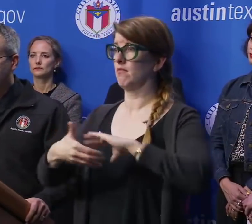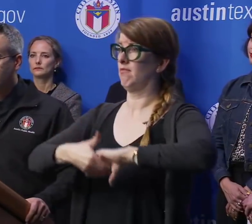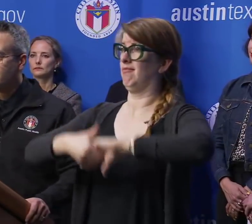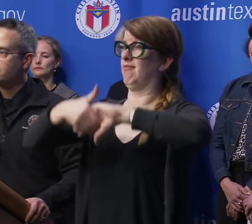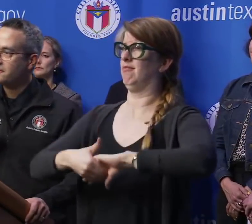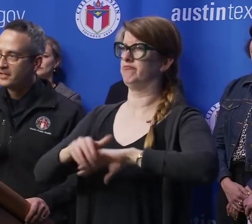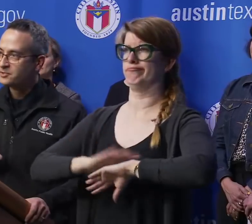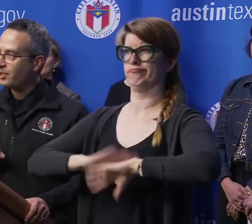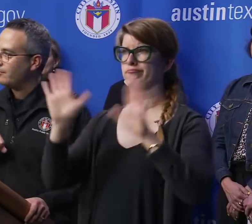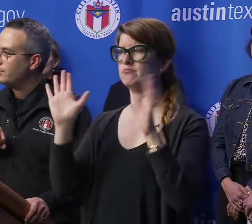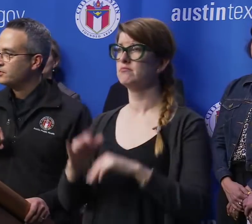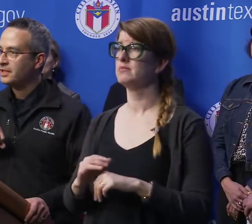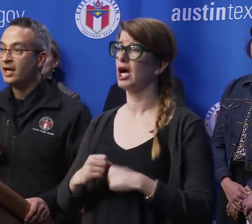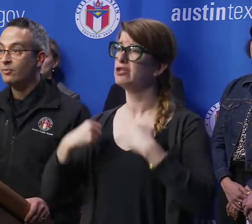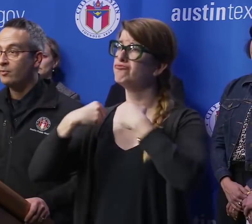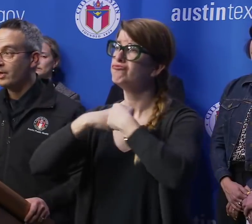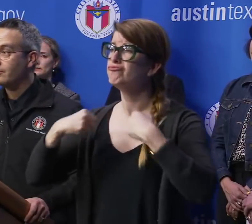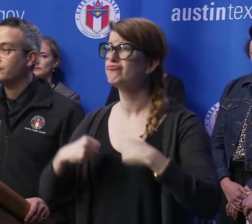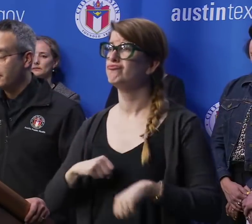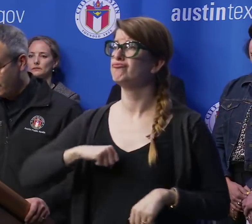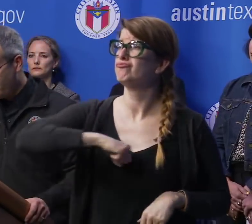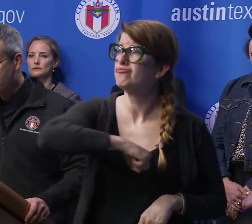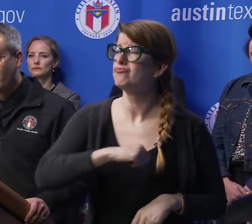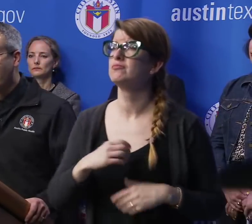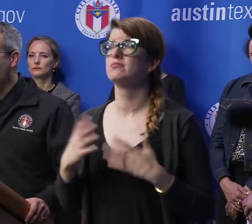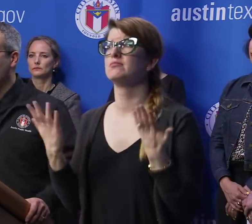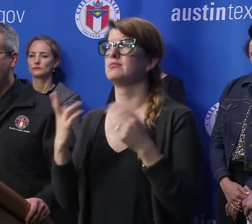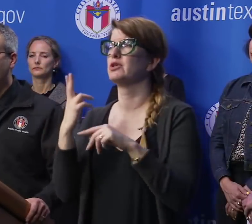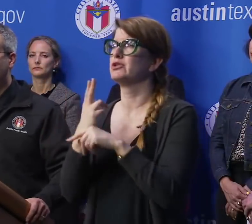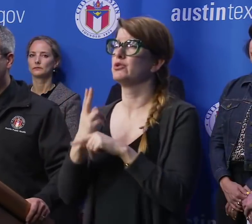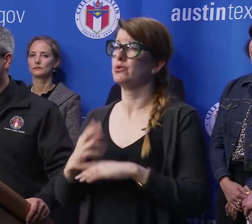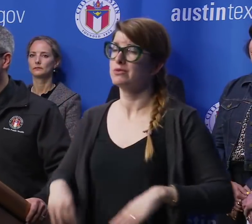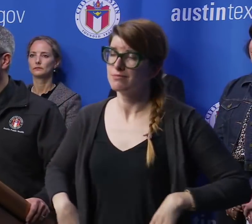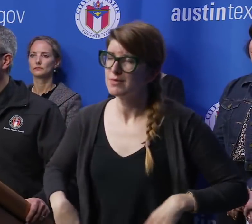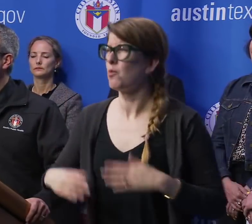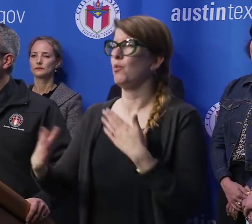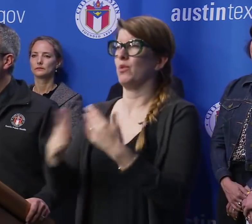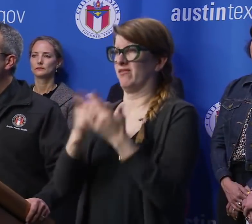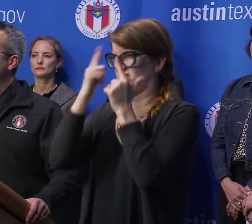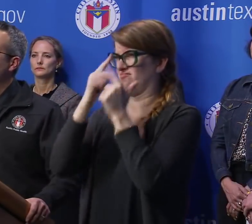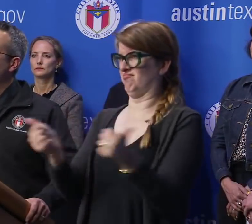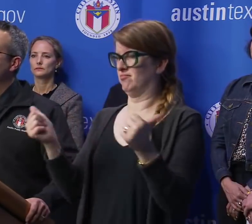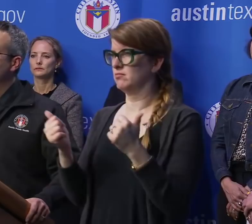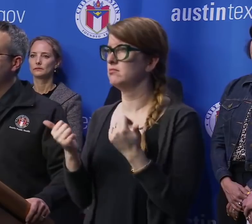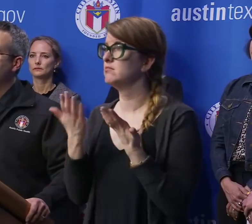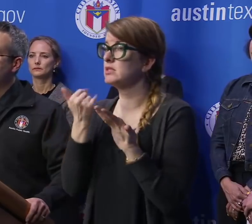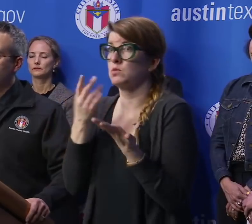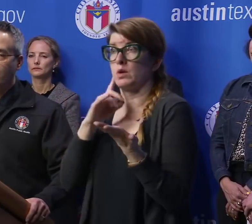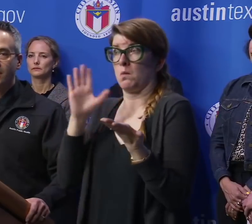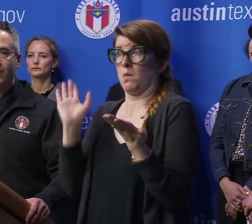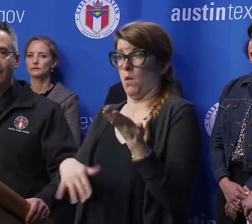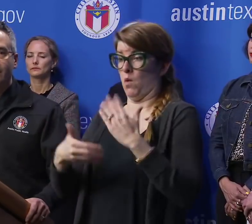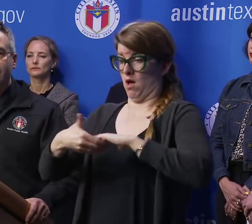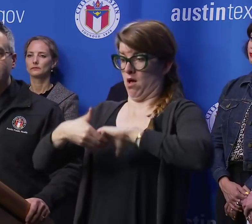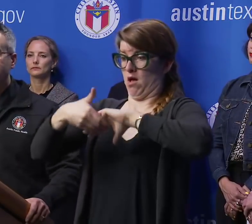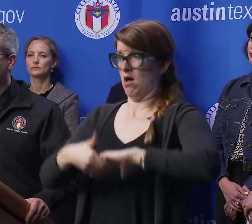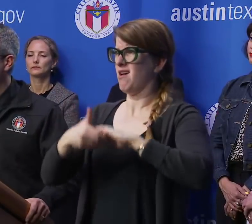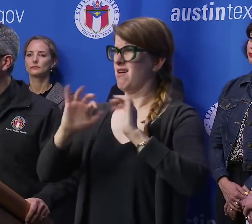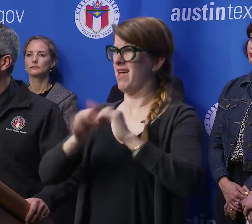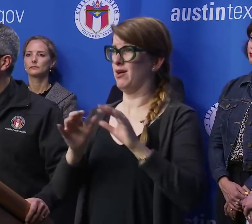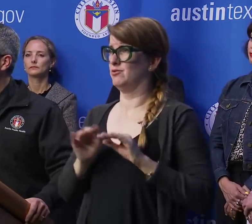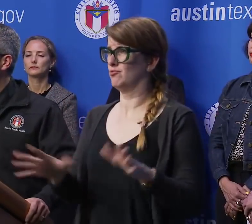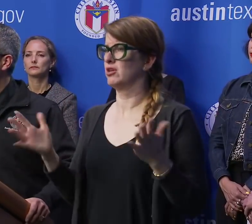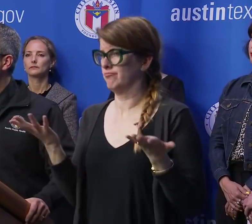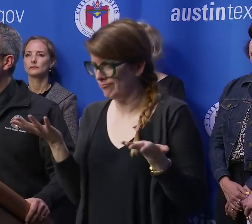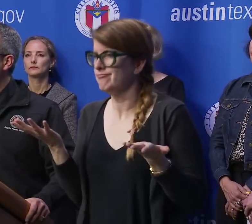hands, use a fist bump, use an elbow bump, use a bow, whatever it is, because we know that one of the primary methods of